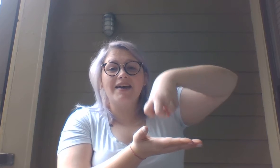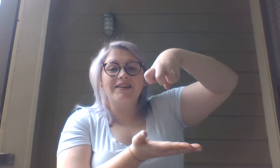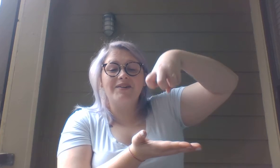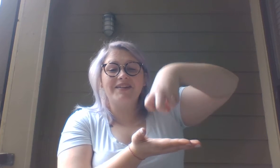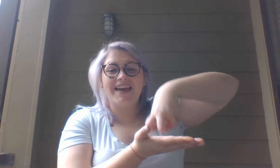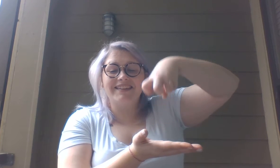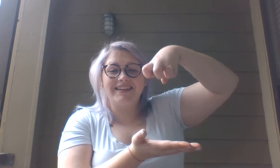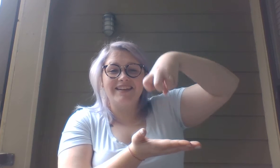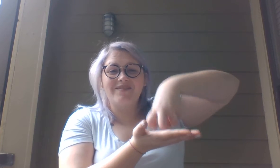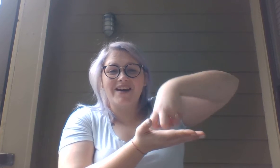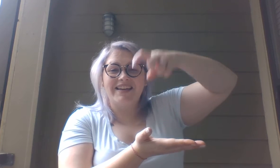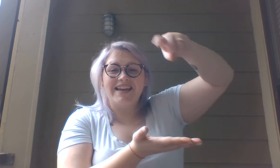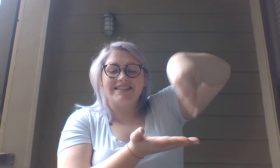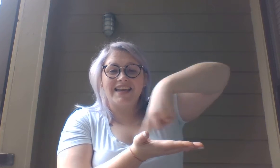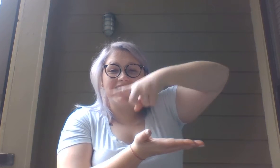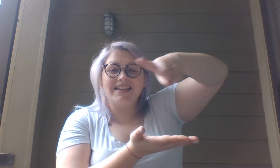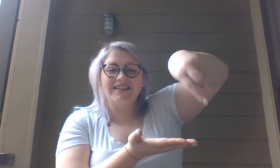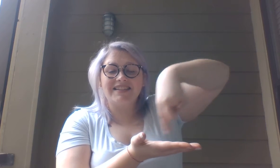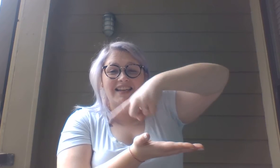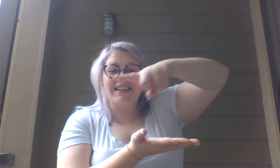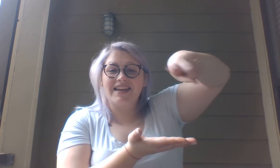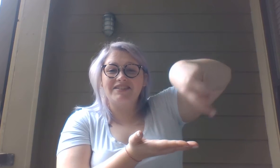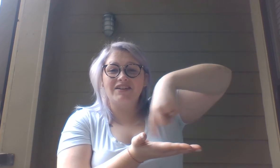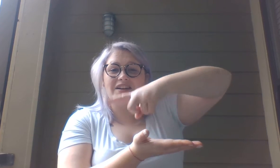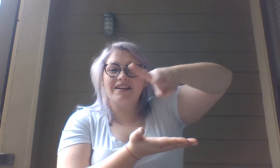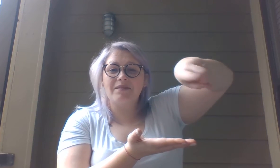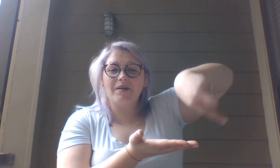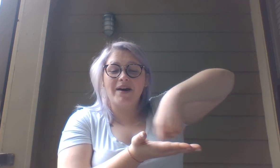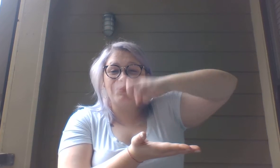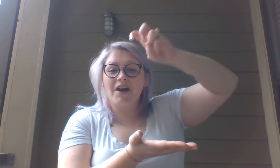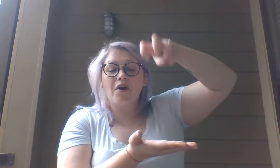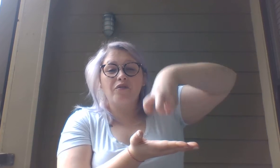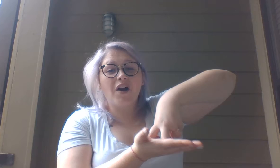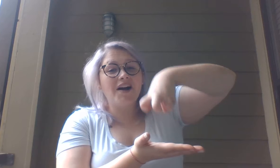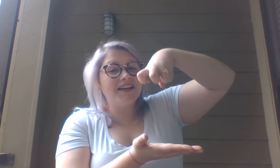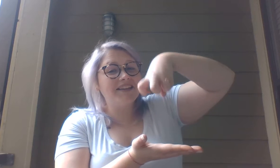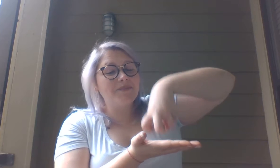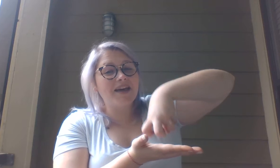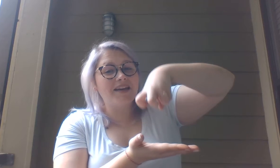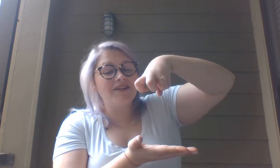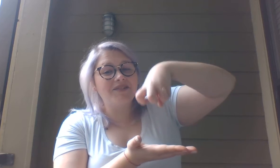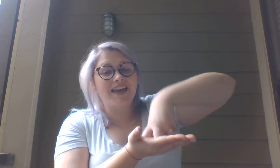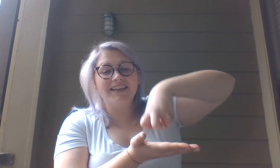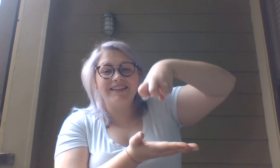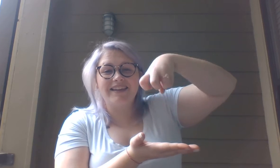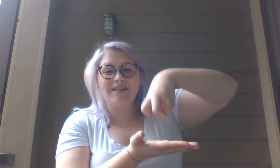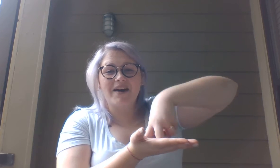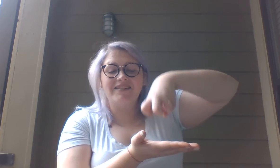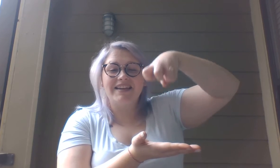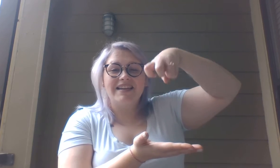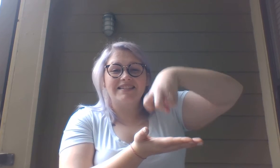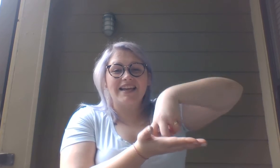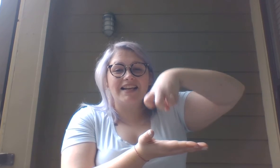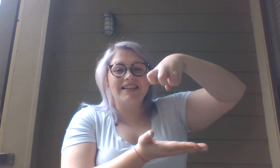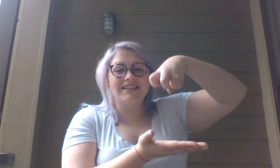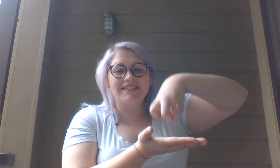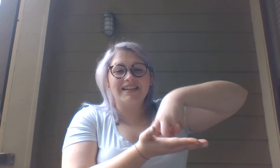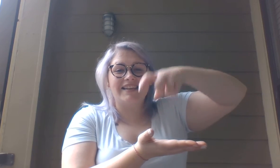meadow, can't get him out. Take a little stick and stir him about. Frog in the meadow, can't get him out. Take a little stick